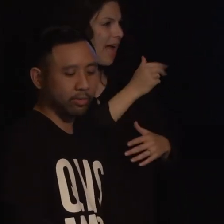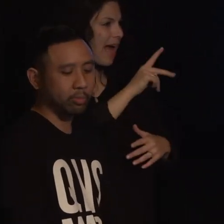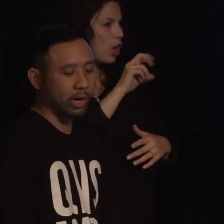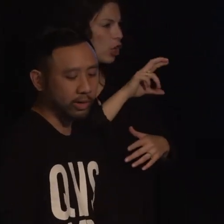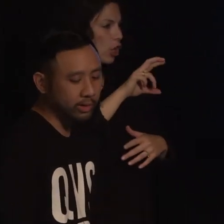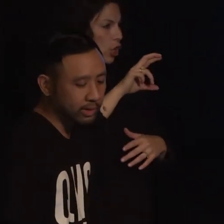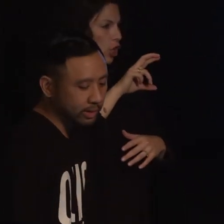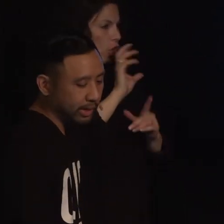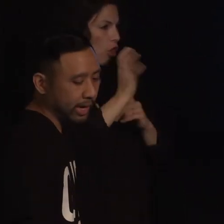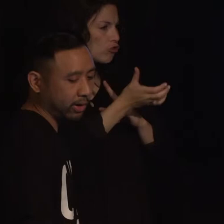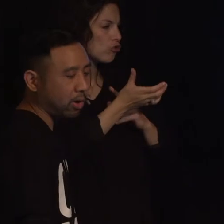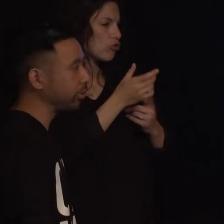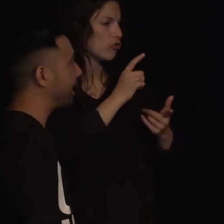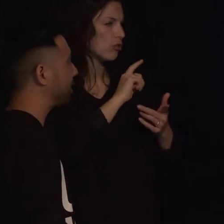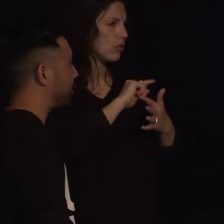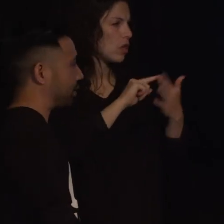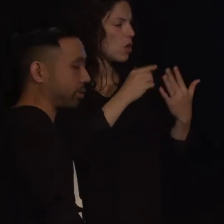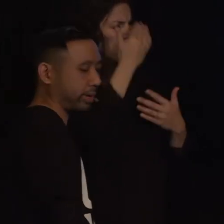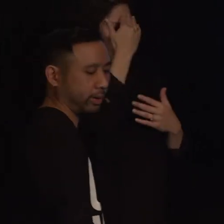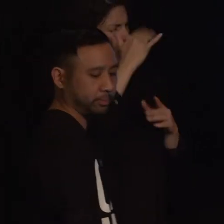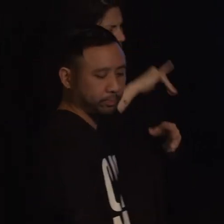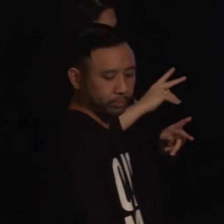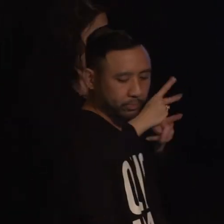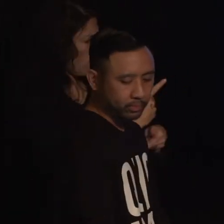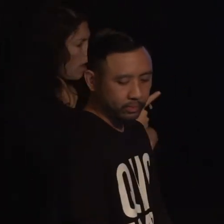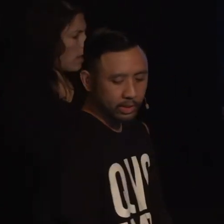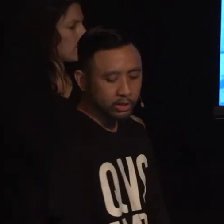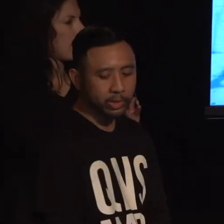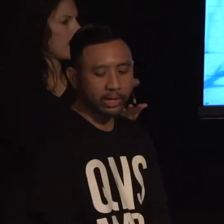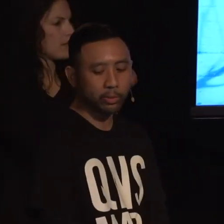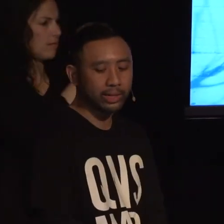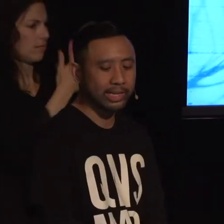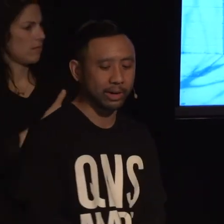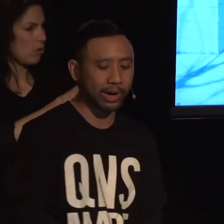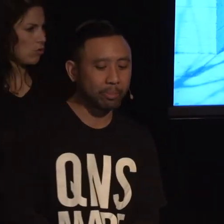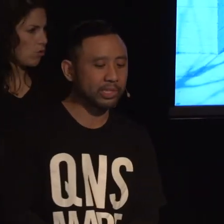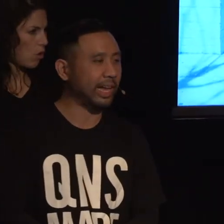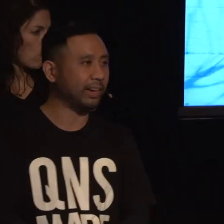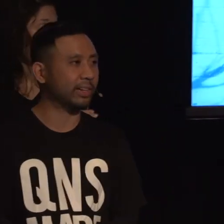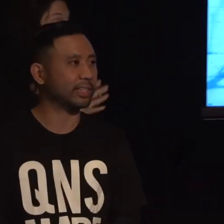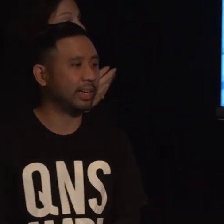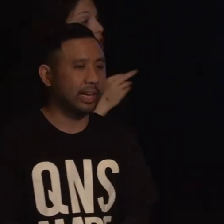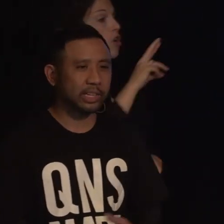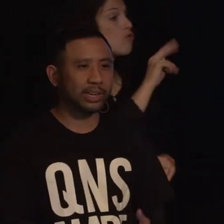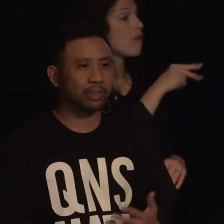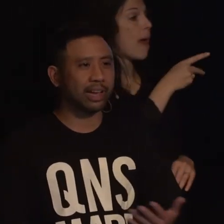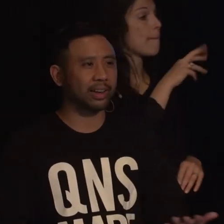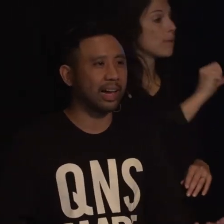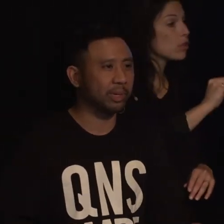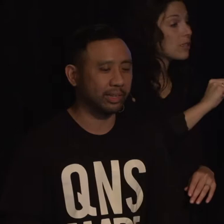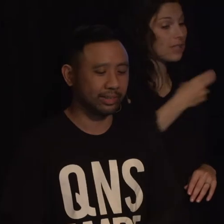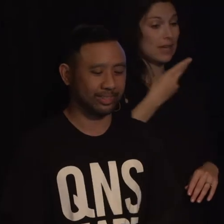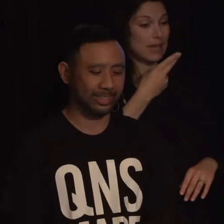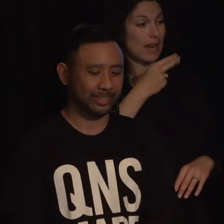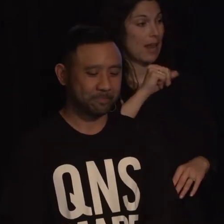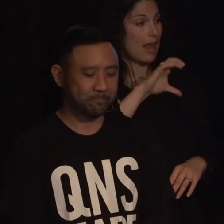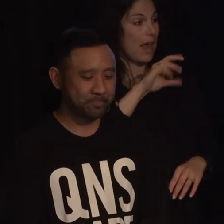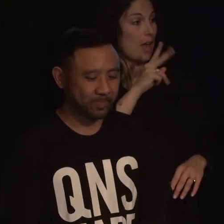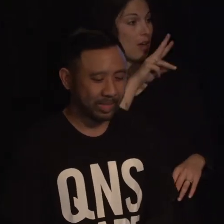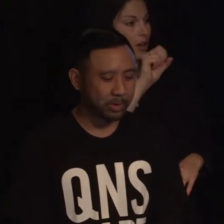of our product and how to hone that into a story I also began to realize that rappers and hackers actually have a lot in common